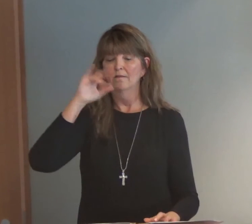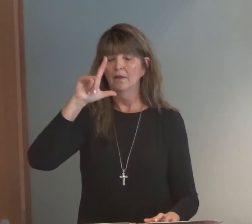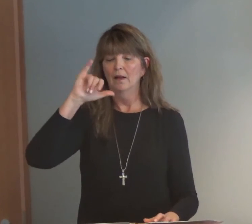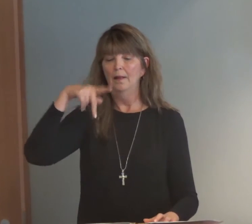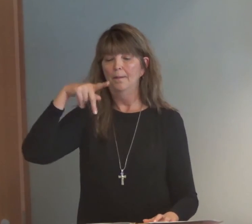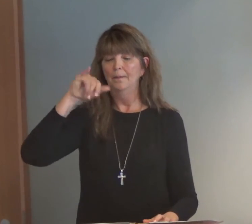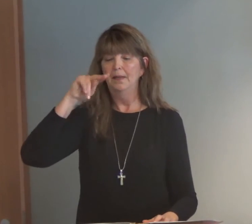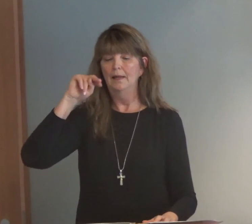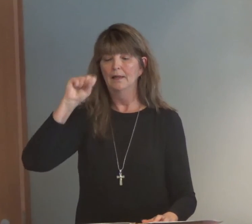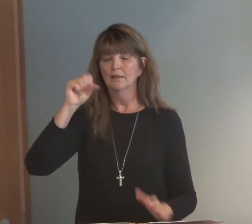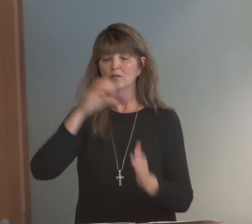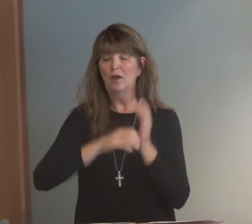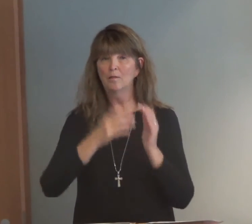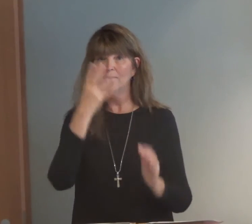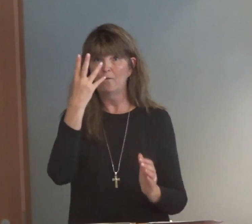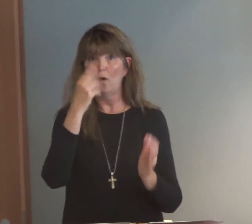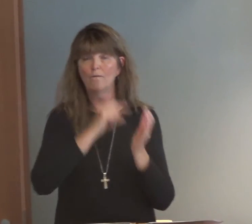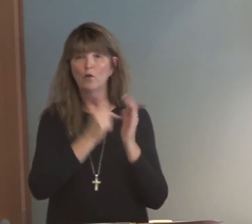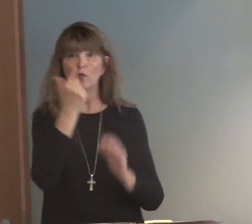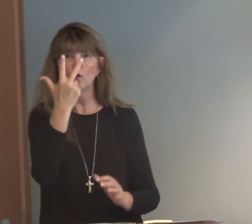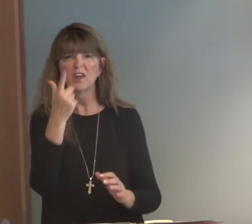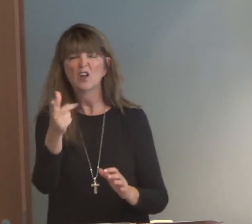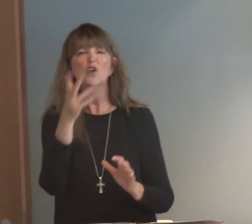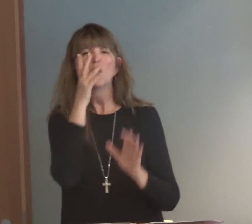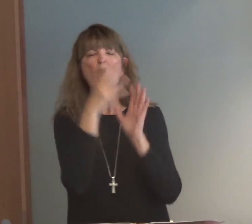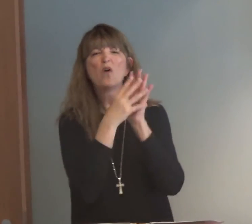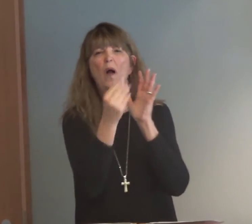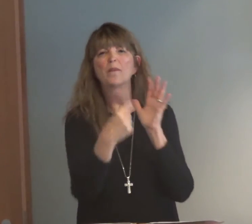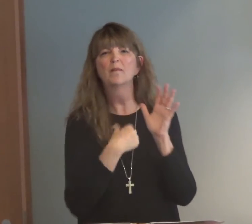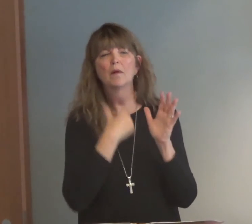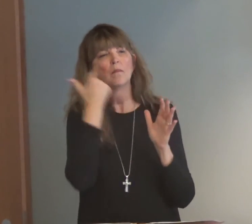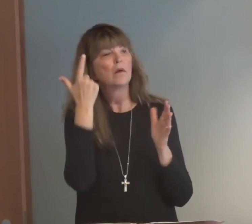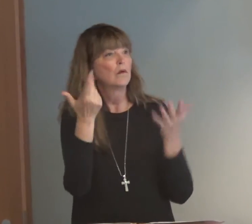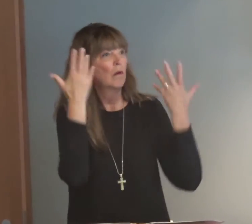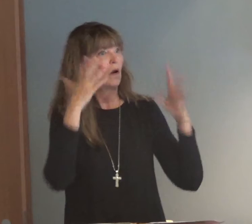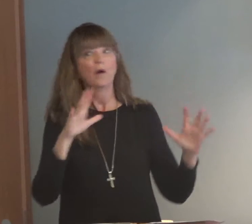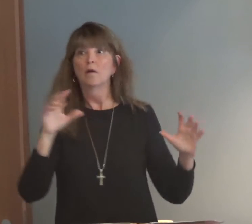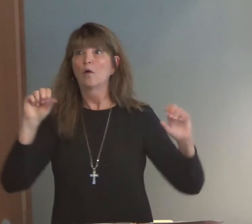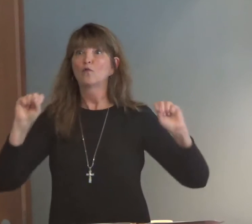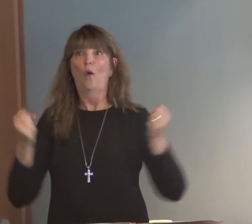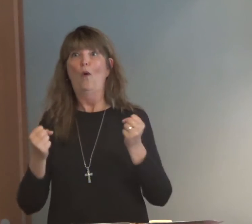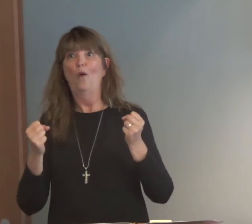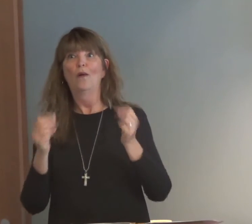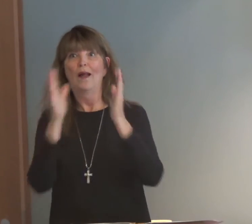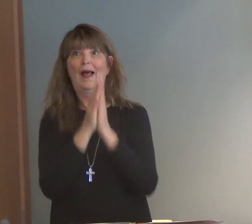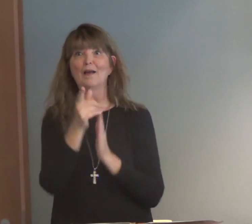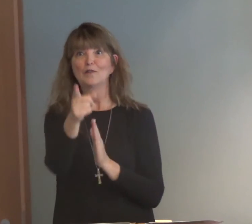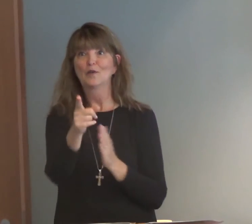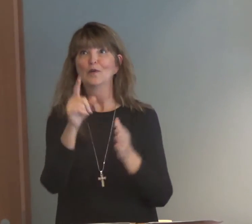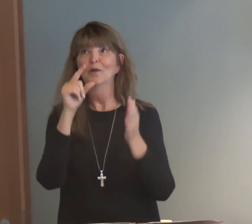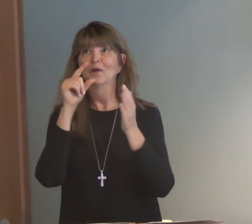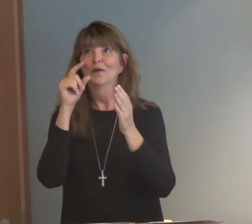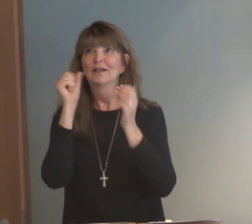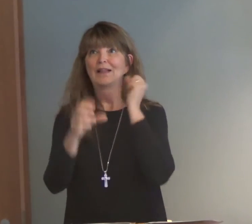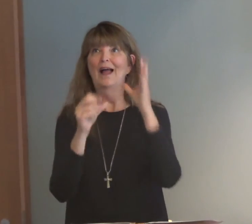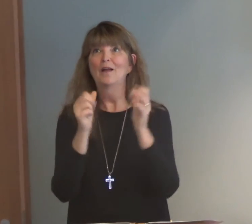I want us all to read Philippians chapter 4, verse 13, and I want us to say it together.